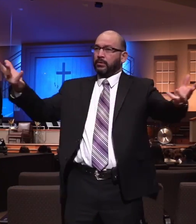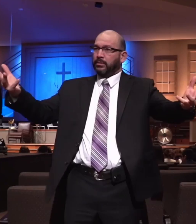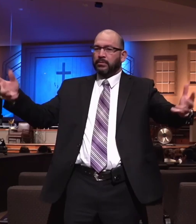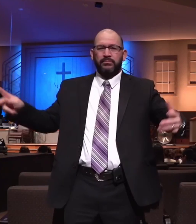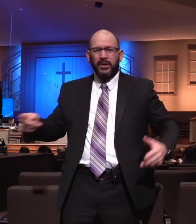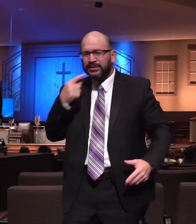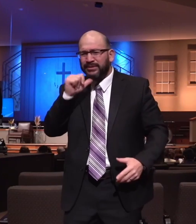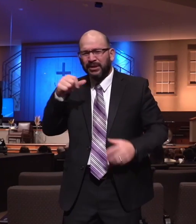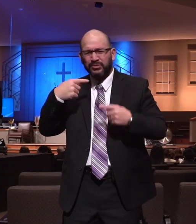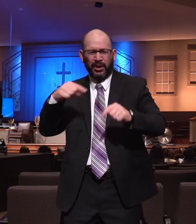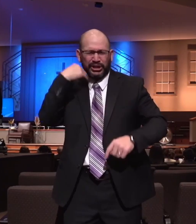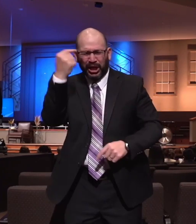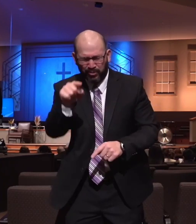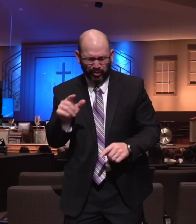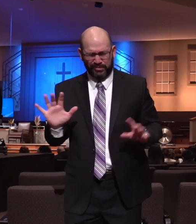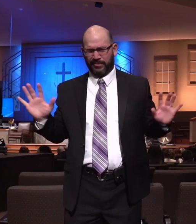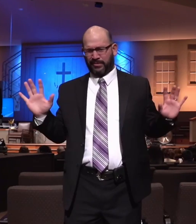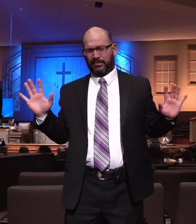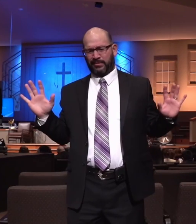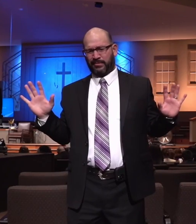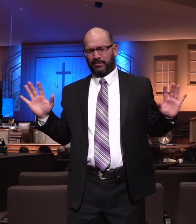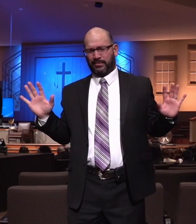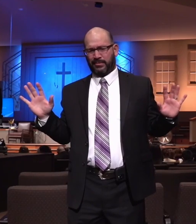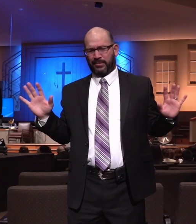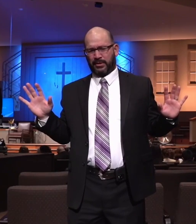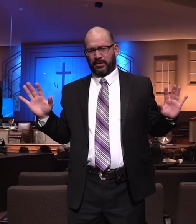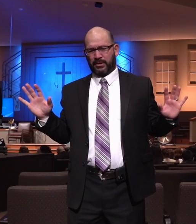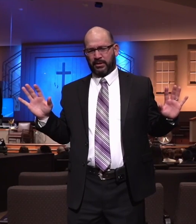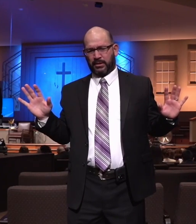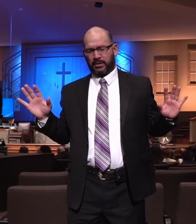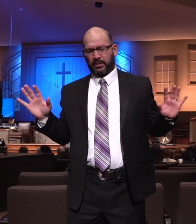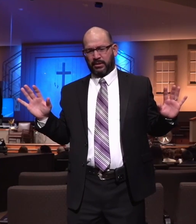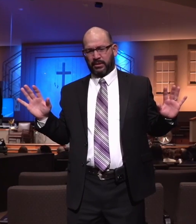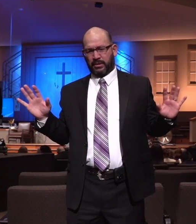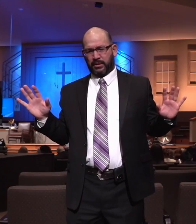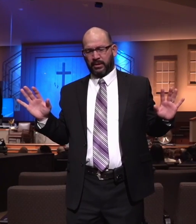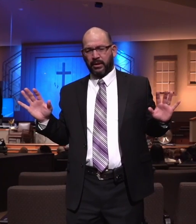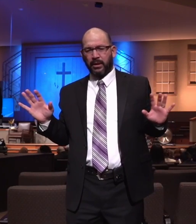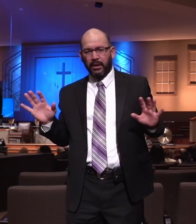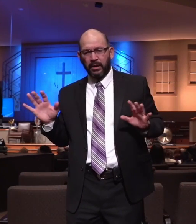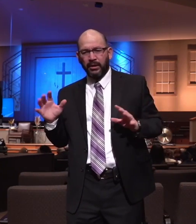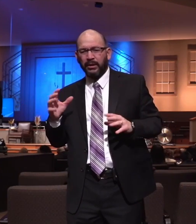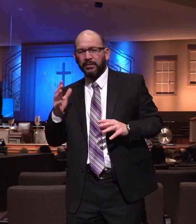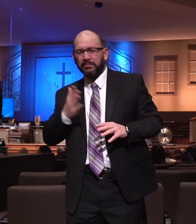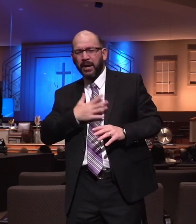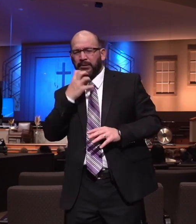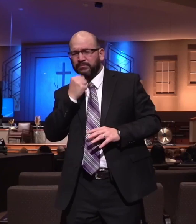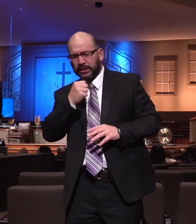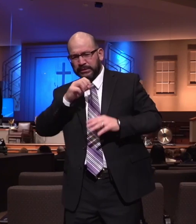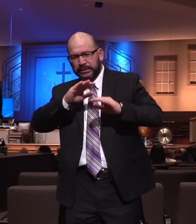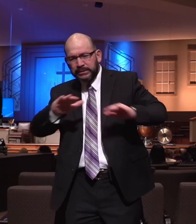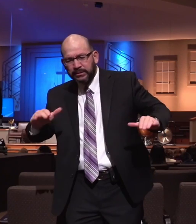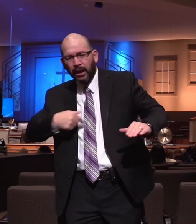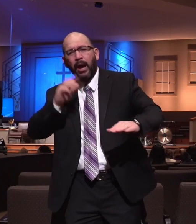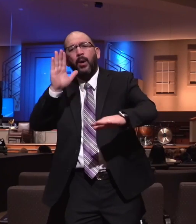trying to shame you. He says, as beloved sons, I'm warning you.